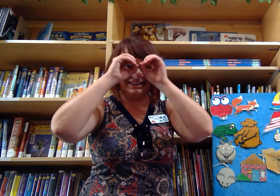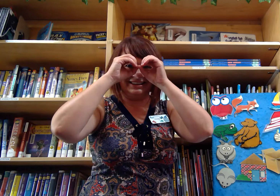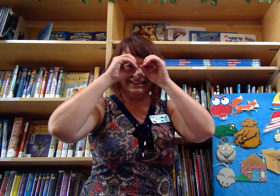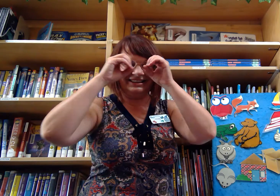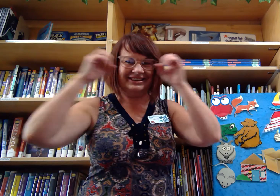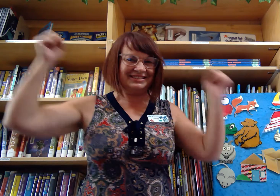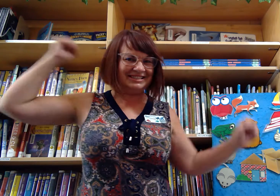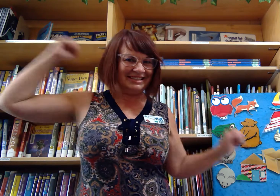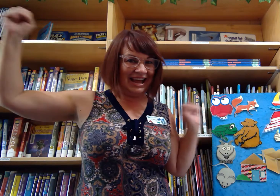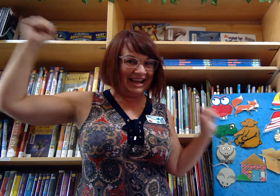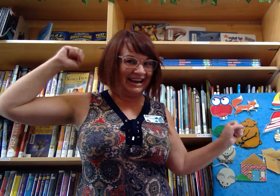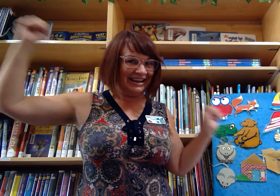Here's the sign.